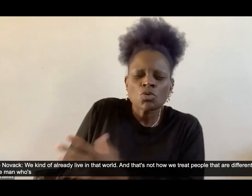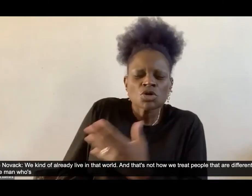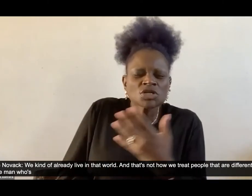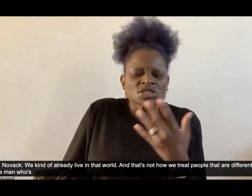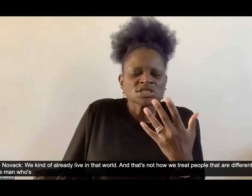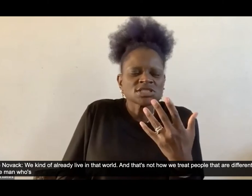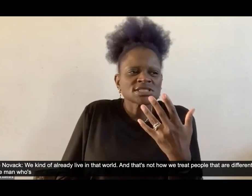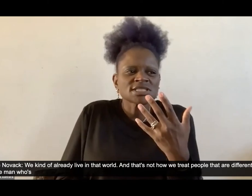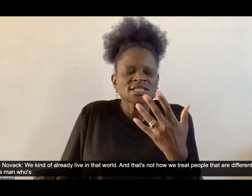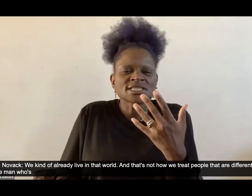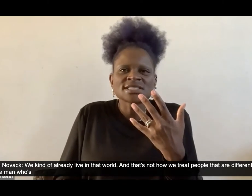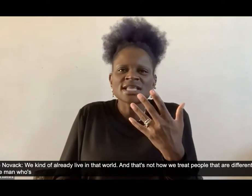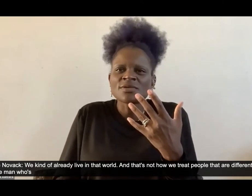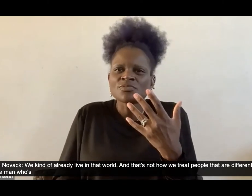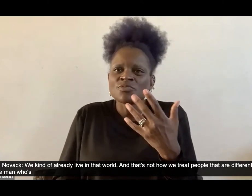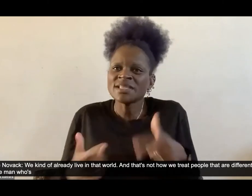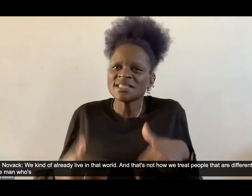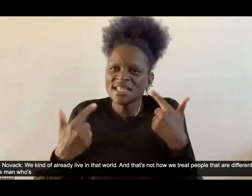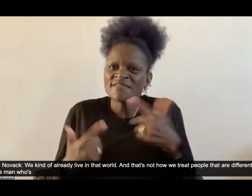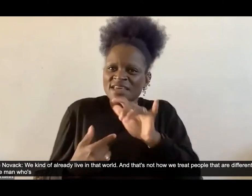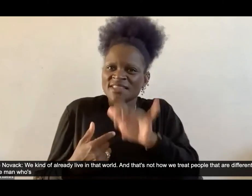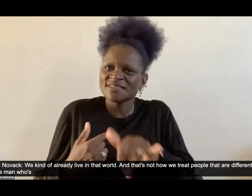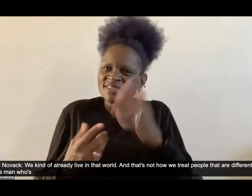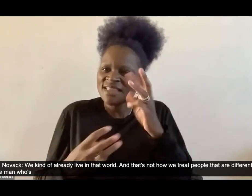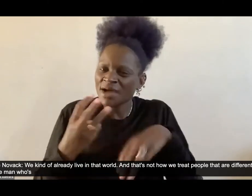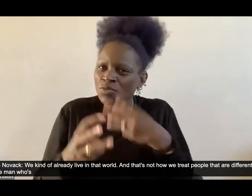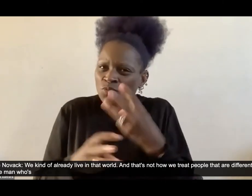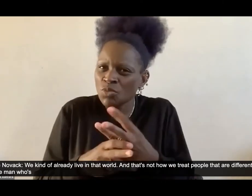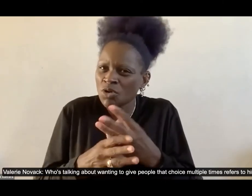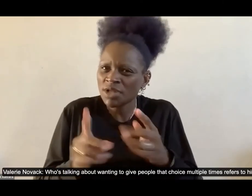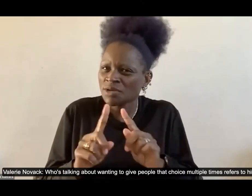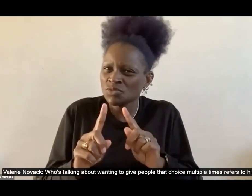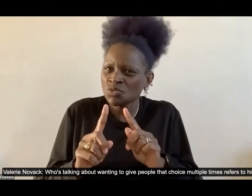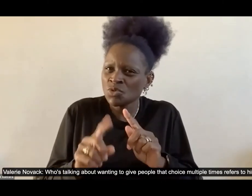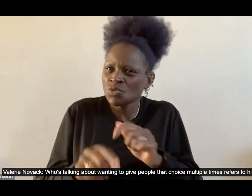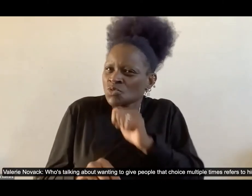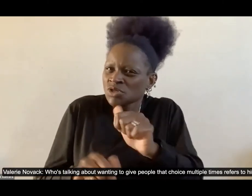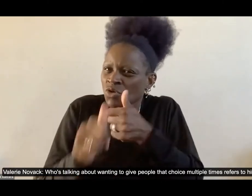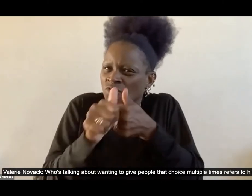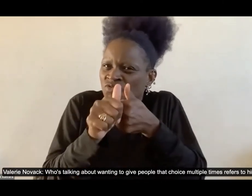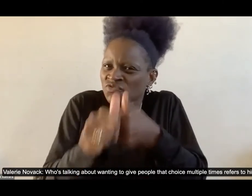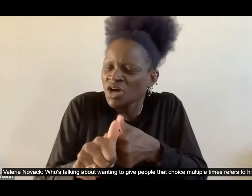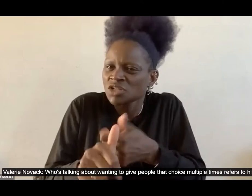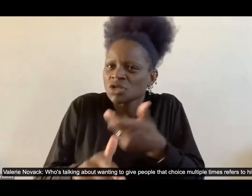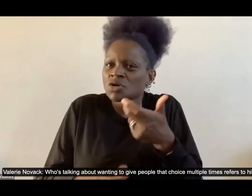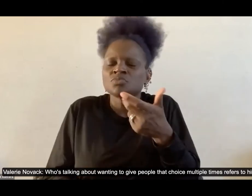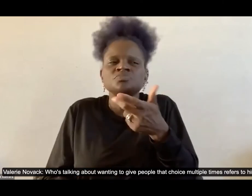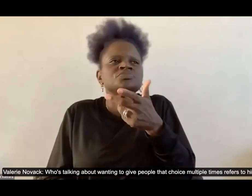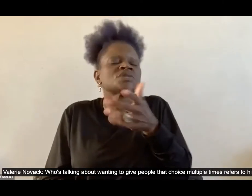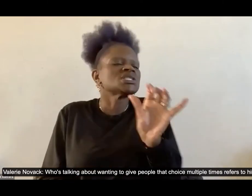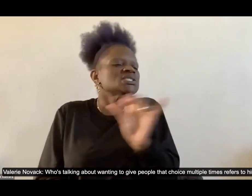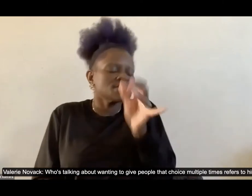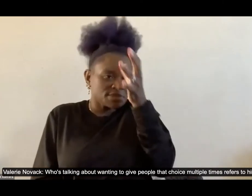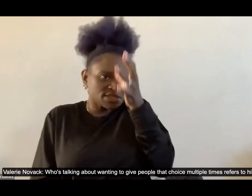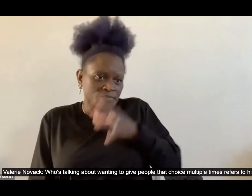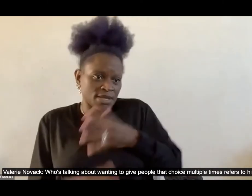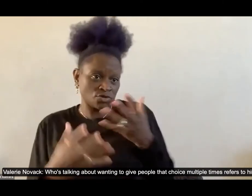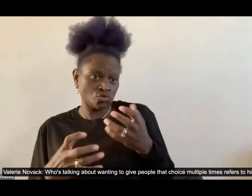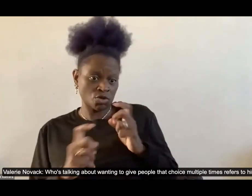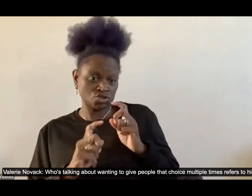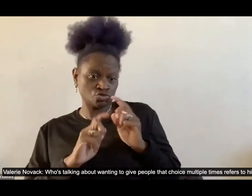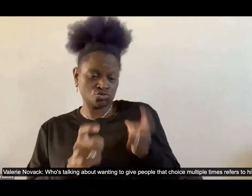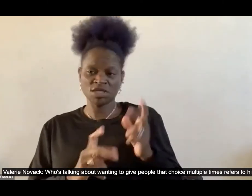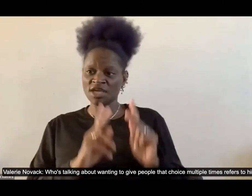are different right um even even the the man who's who's talking about wanting to give people that choice multiple